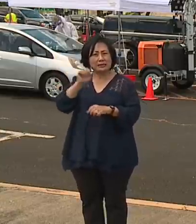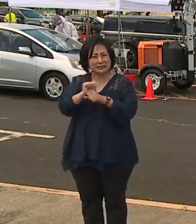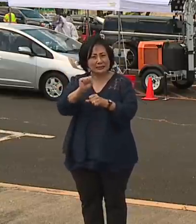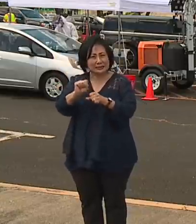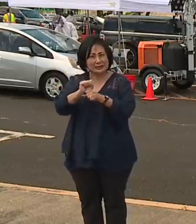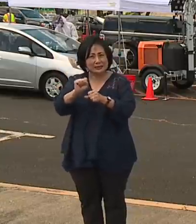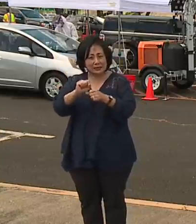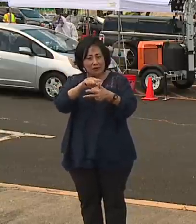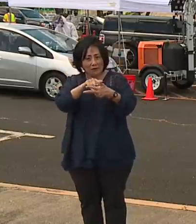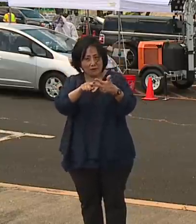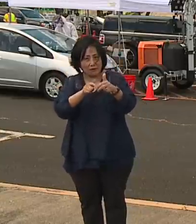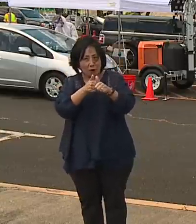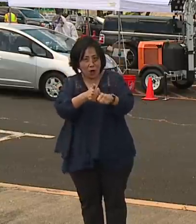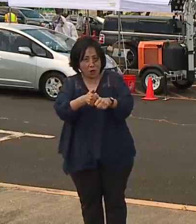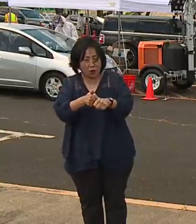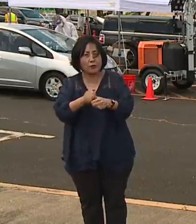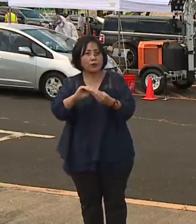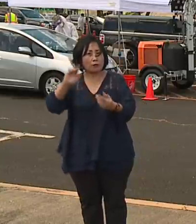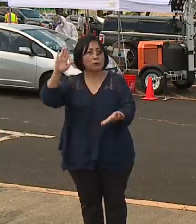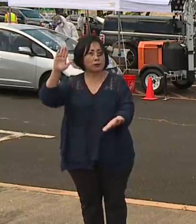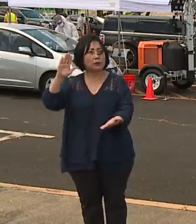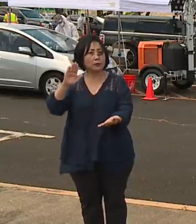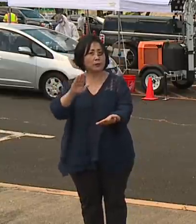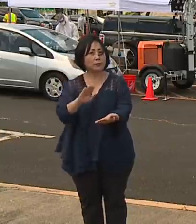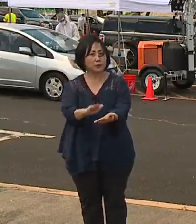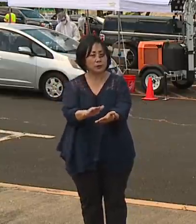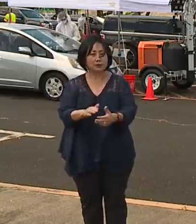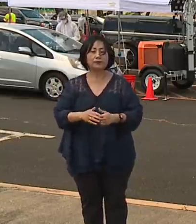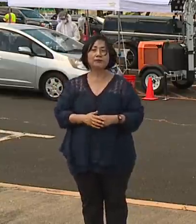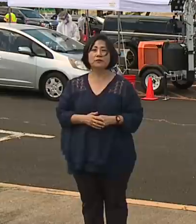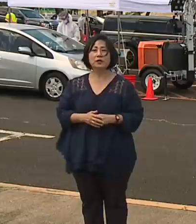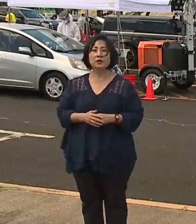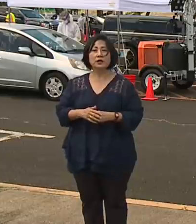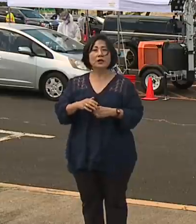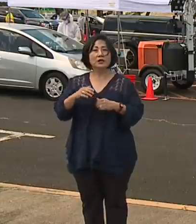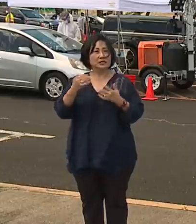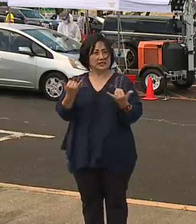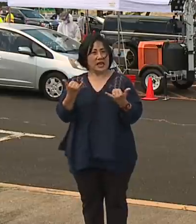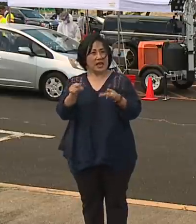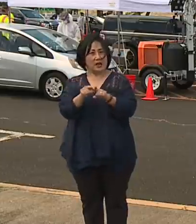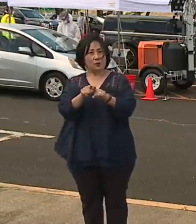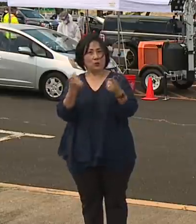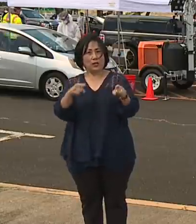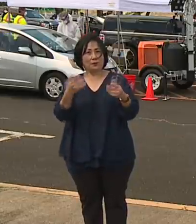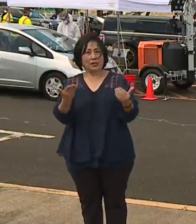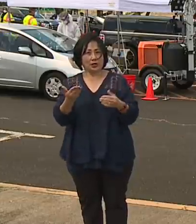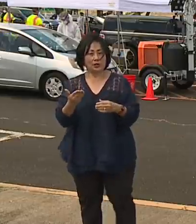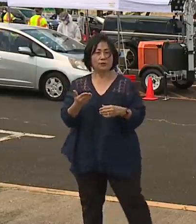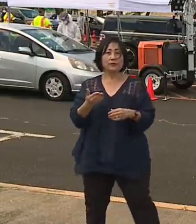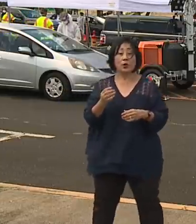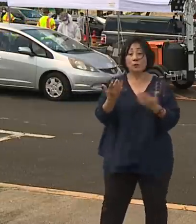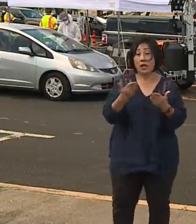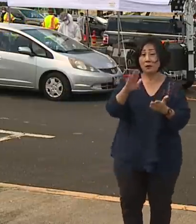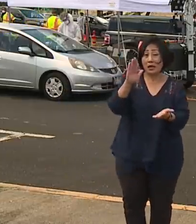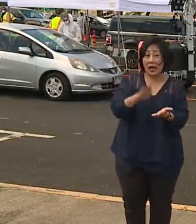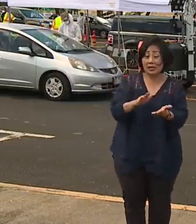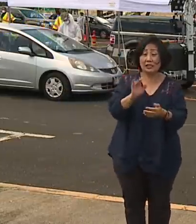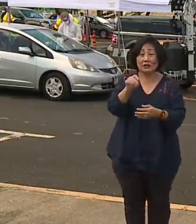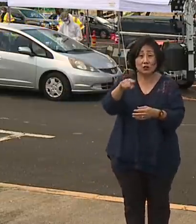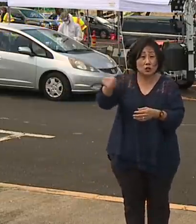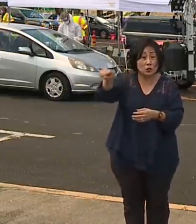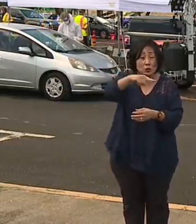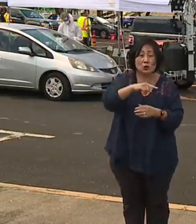with measures that are along the lines of what are being done here or even a little bit less if you can get enough